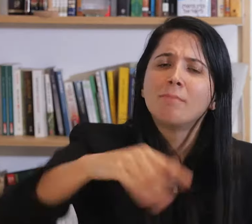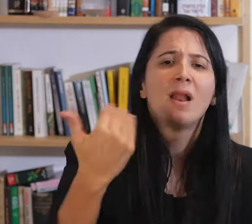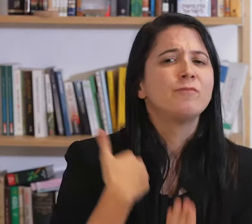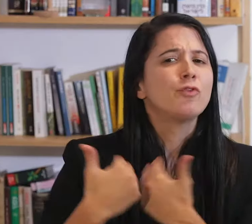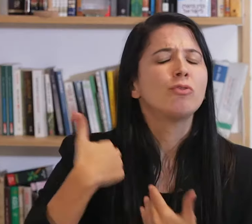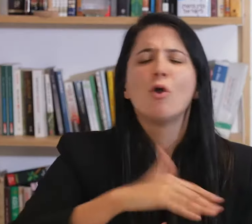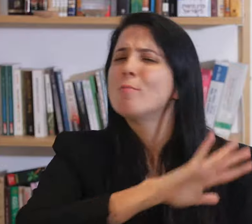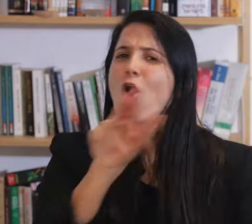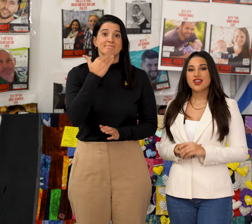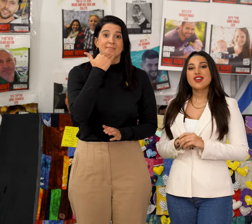be heard.